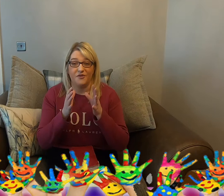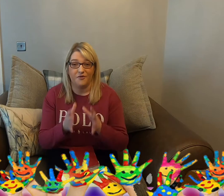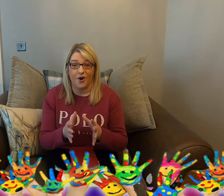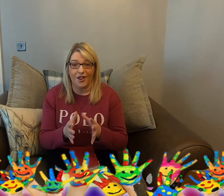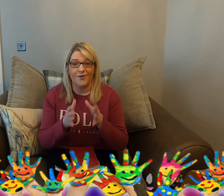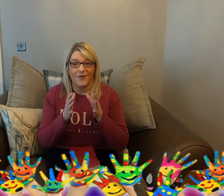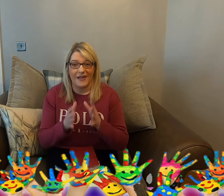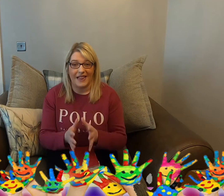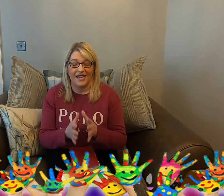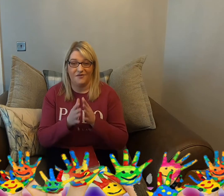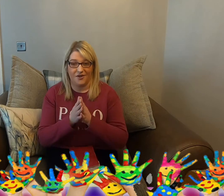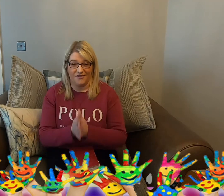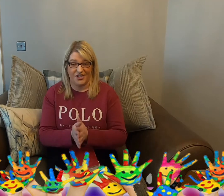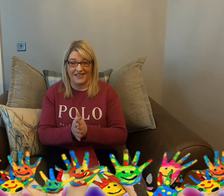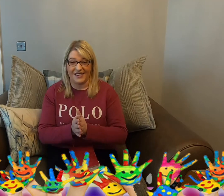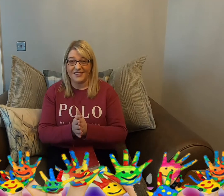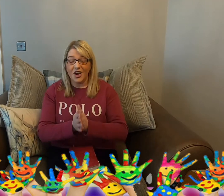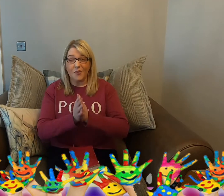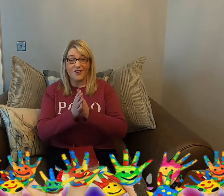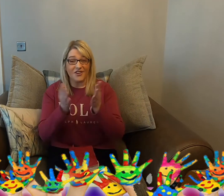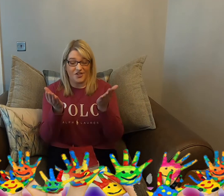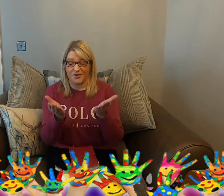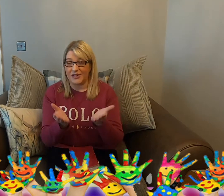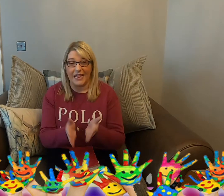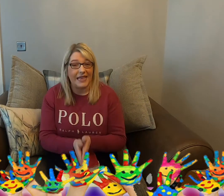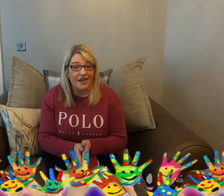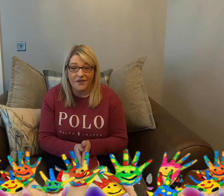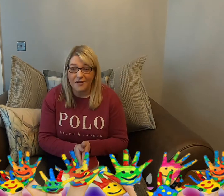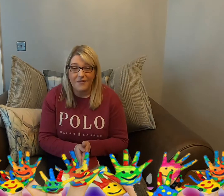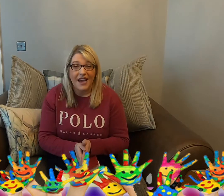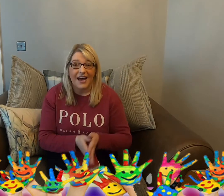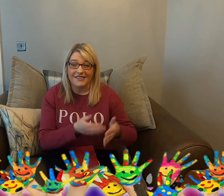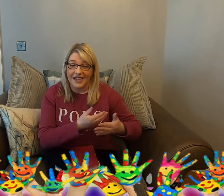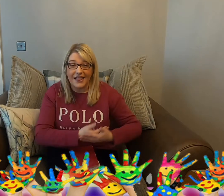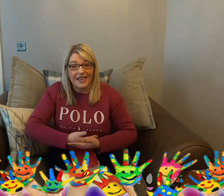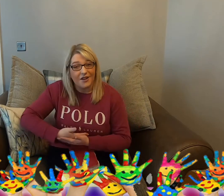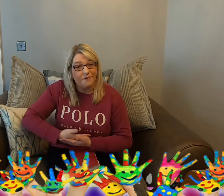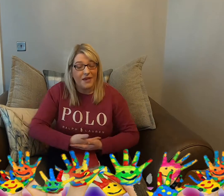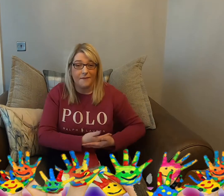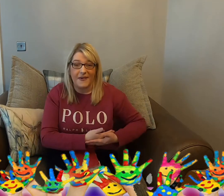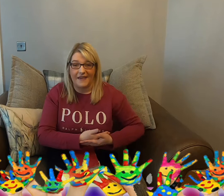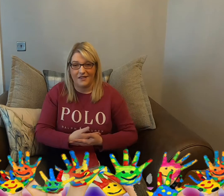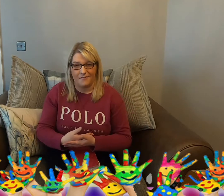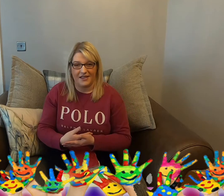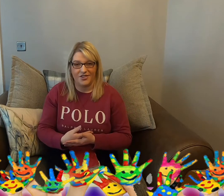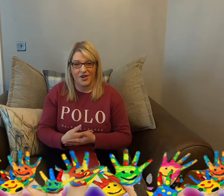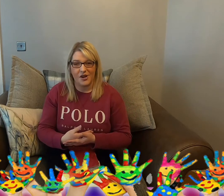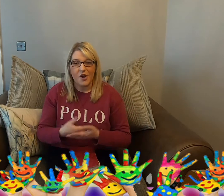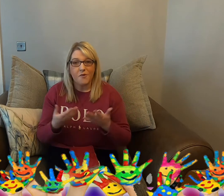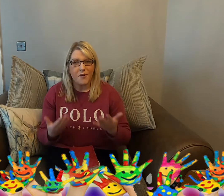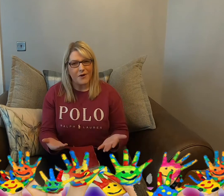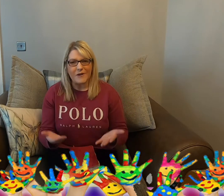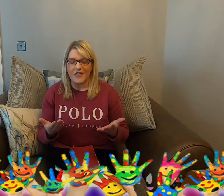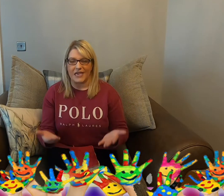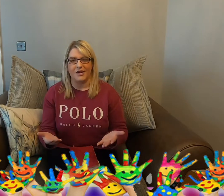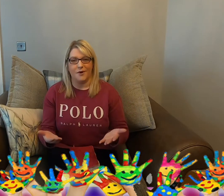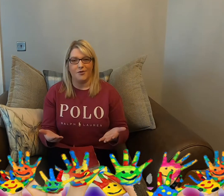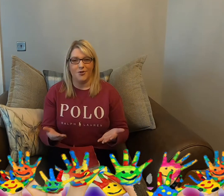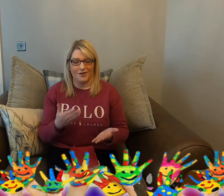follow the life of Jesus. We're not just going to leave him as a little baby in the manger. But we're going to think about the Lord